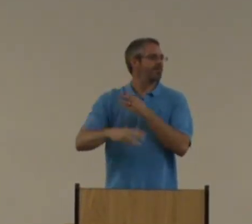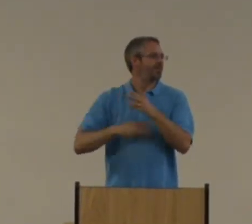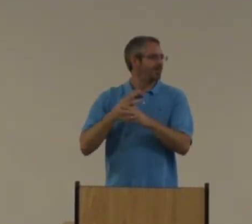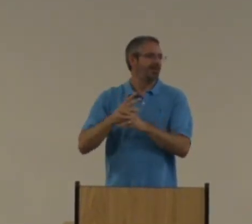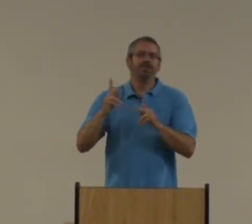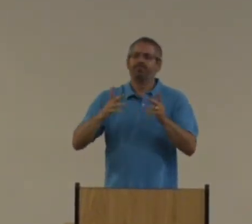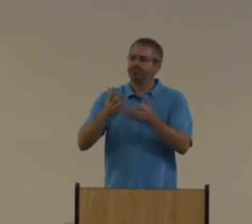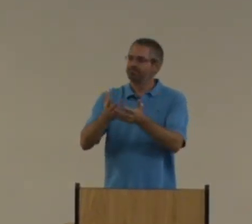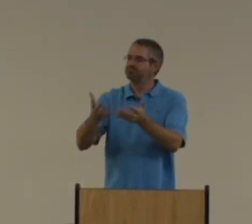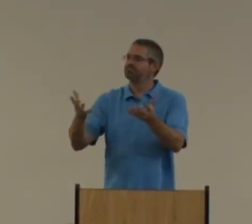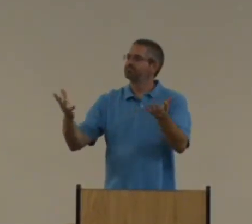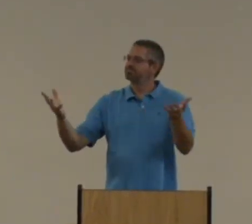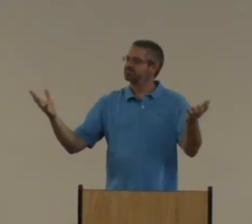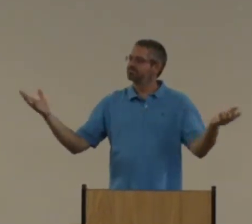overcome the world.